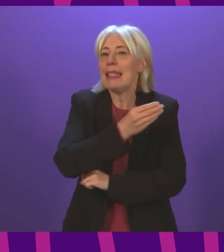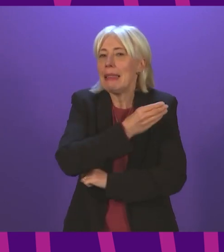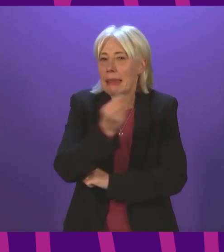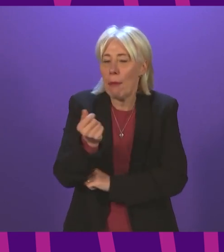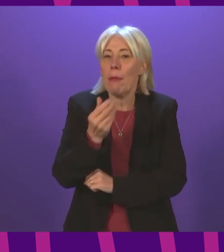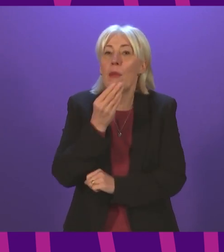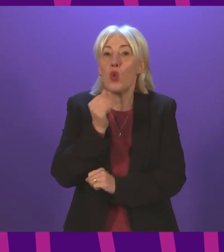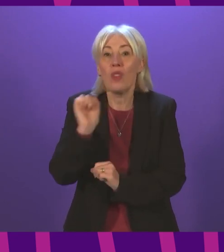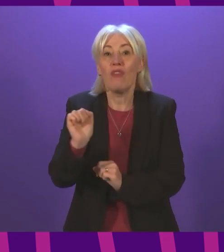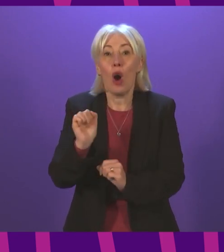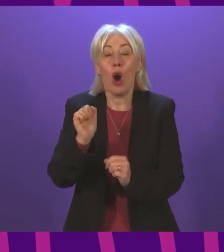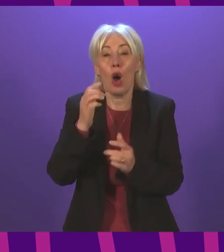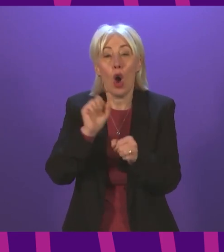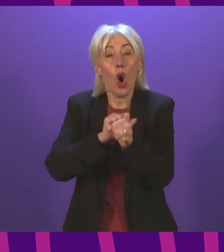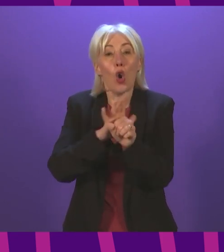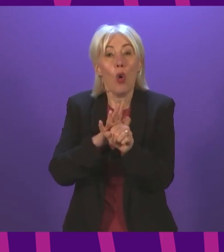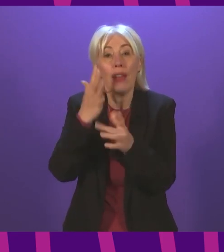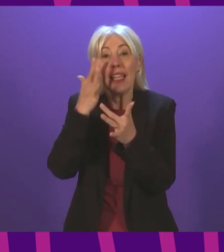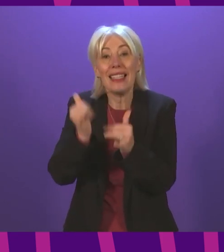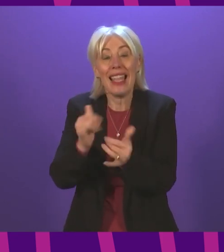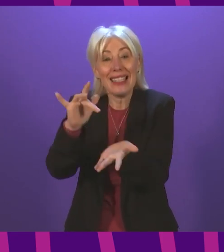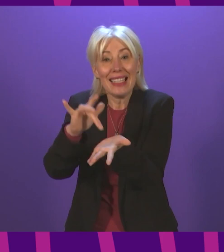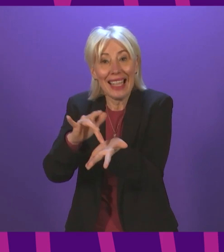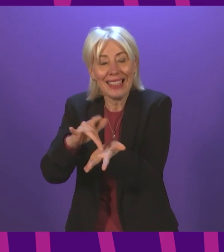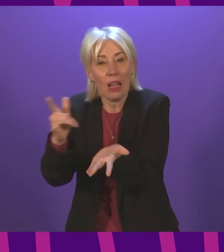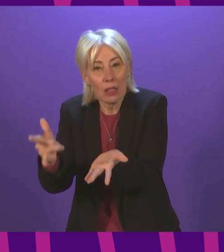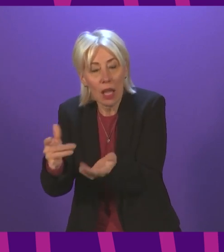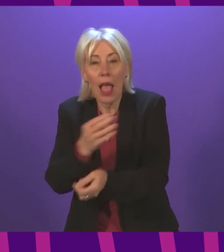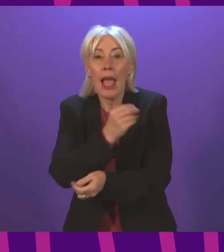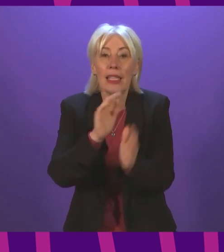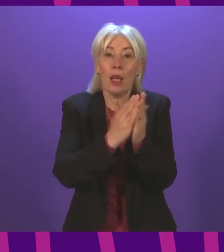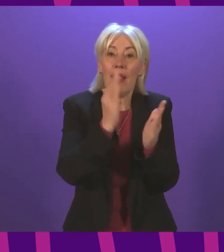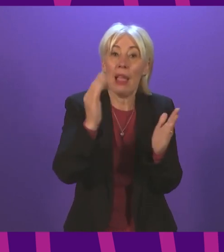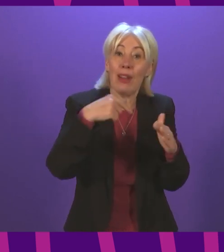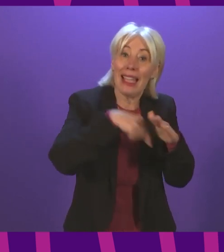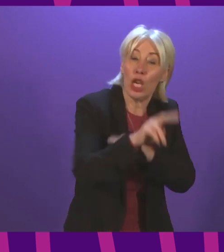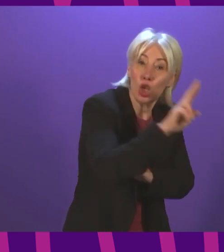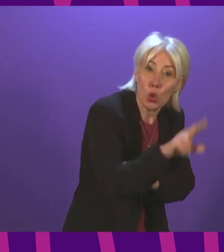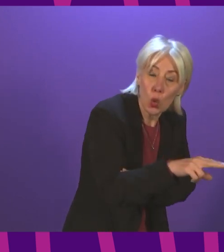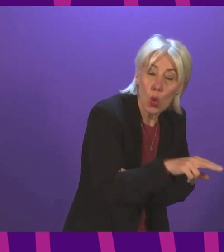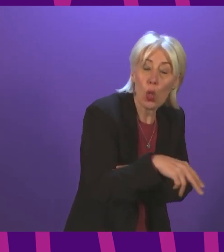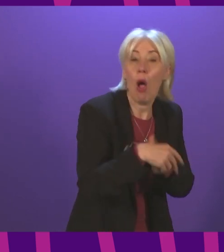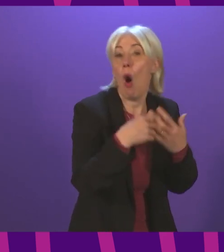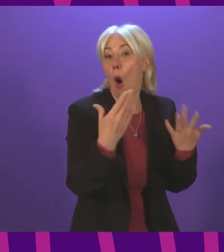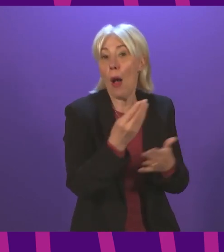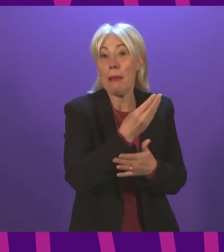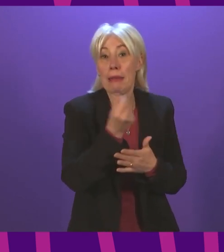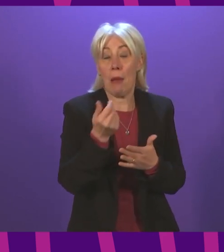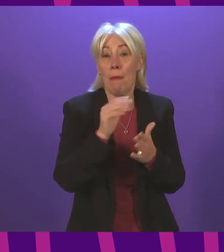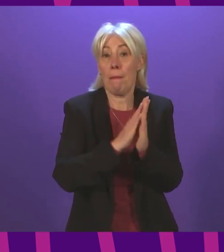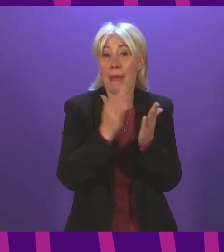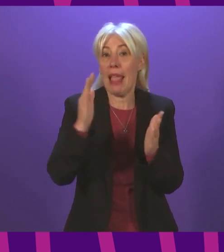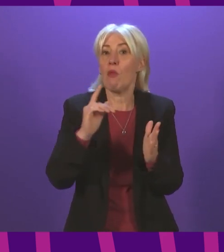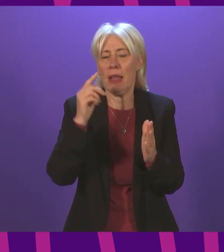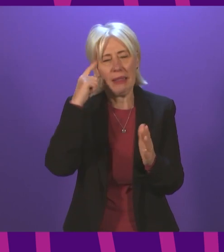are still being used as Covid test centres, some are co-located within schools, or in some cases there is a requirement for refurbishment